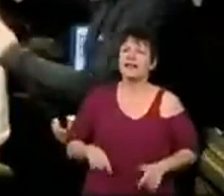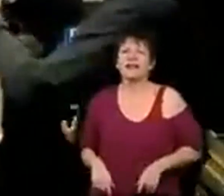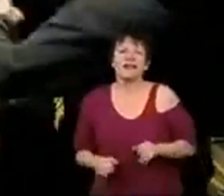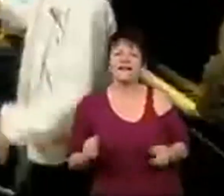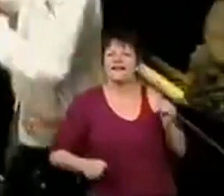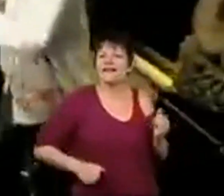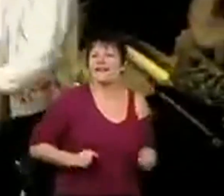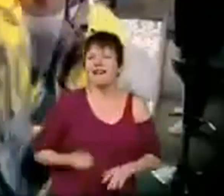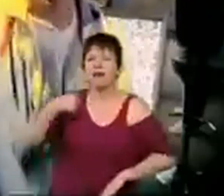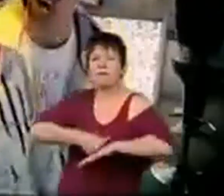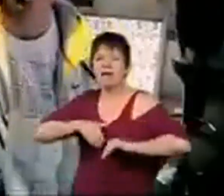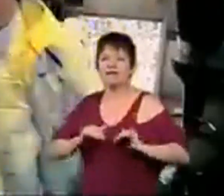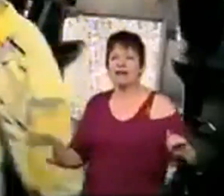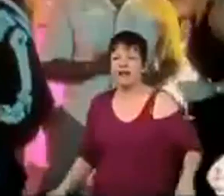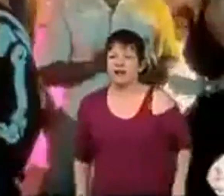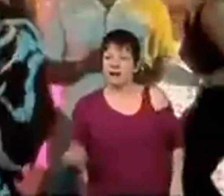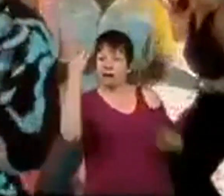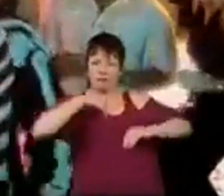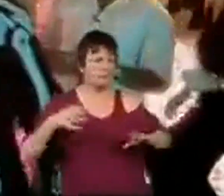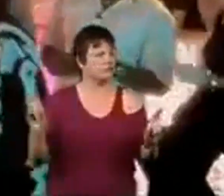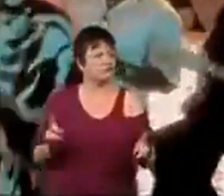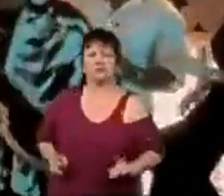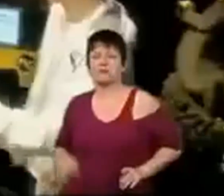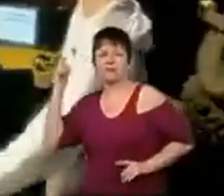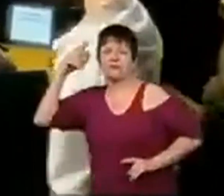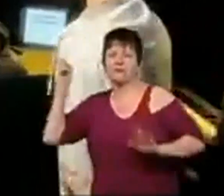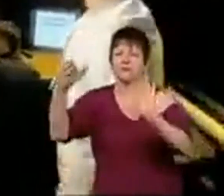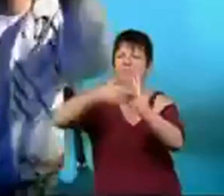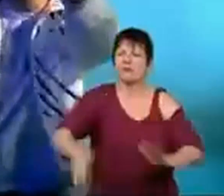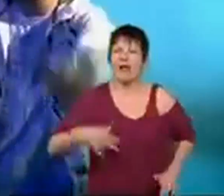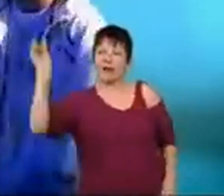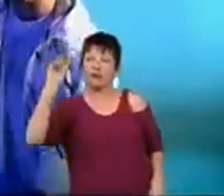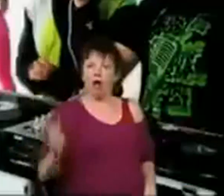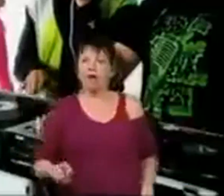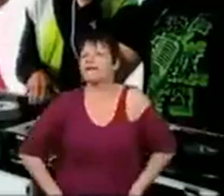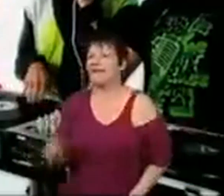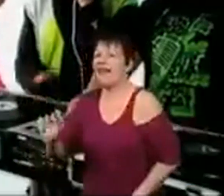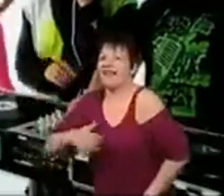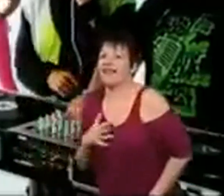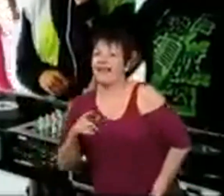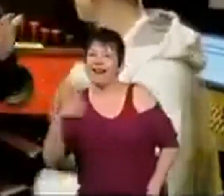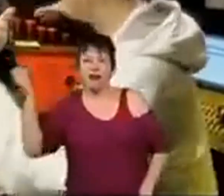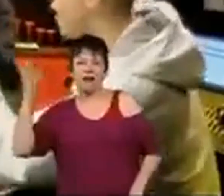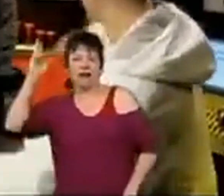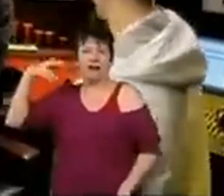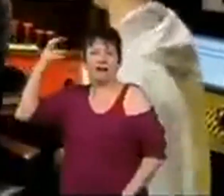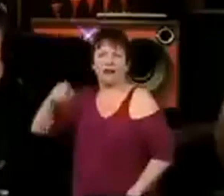sick baseline put a donk on that one put a donk on it electro it fits like that put a donk on it